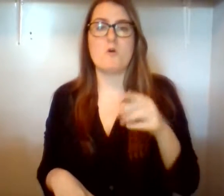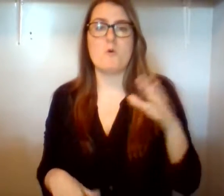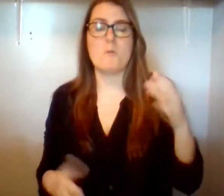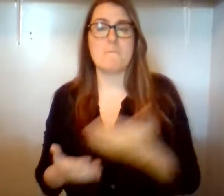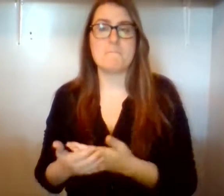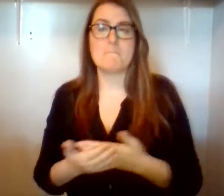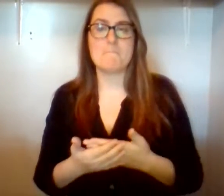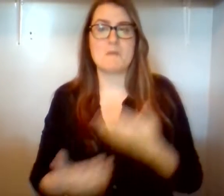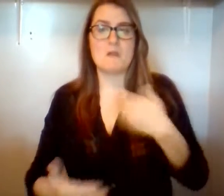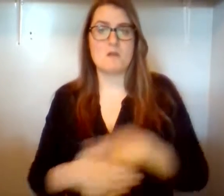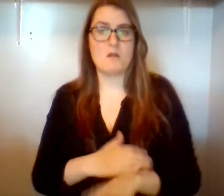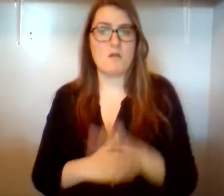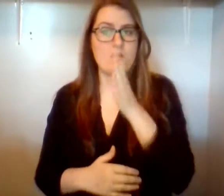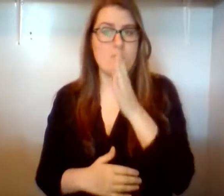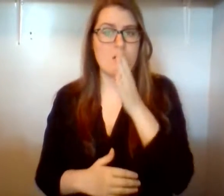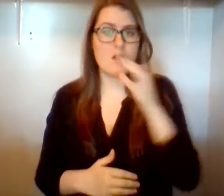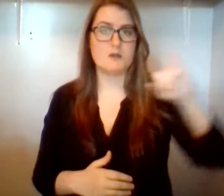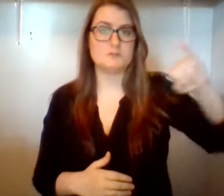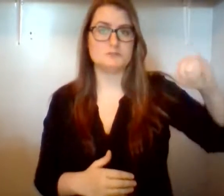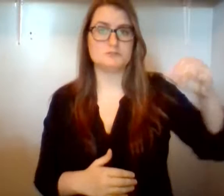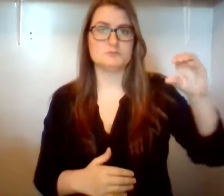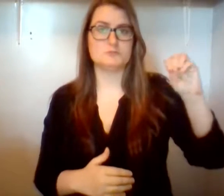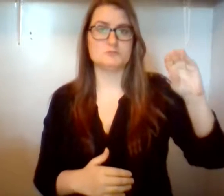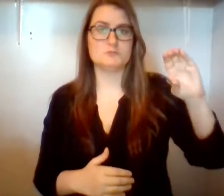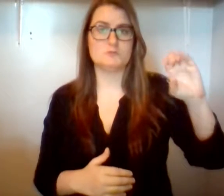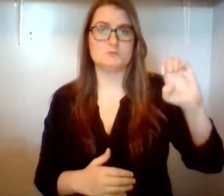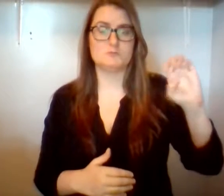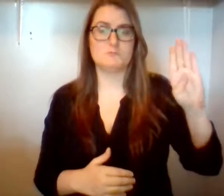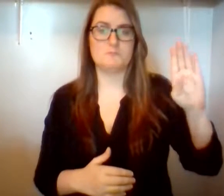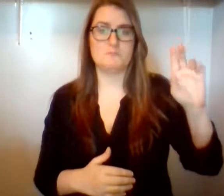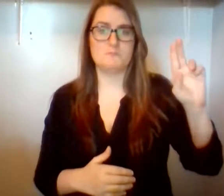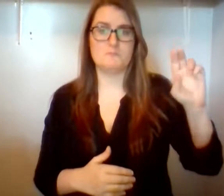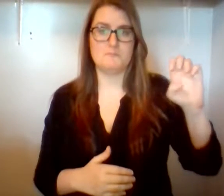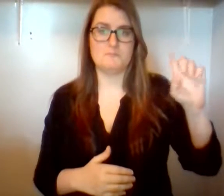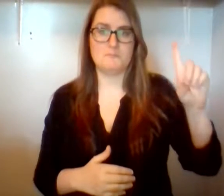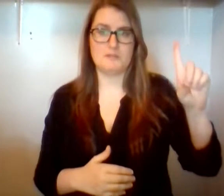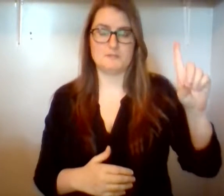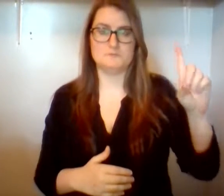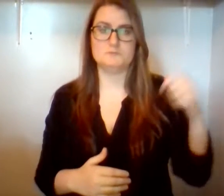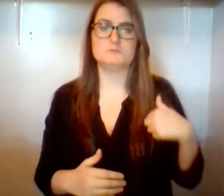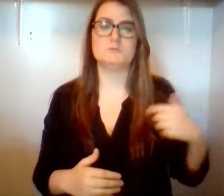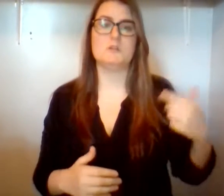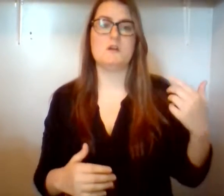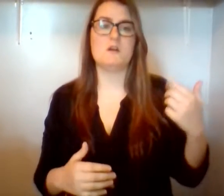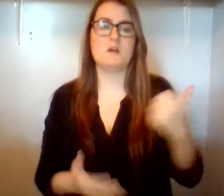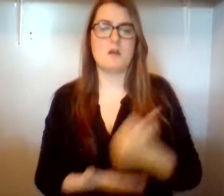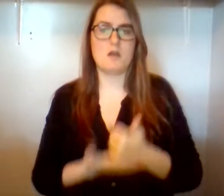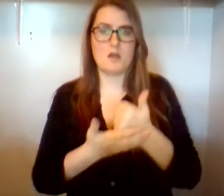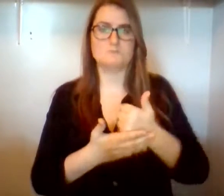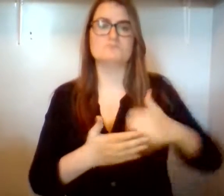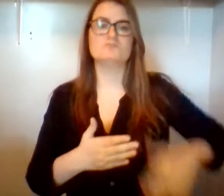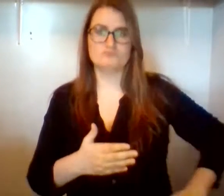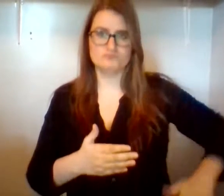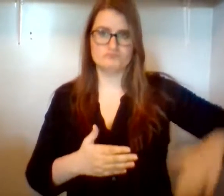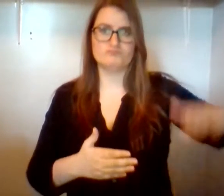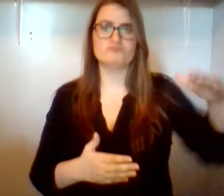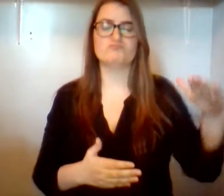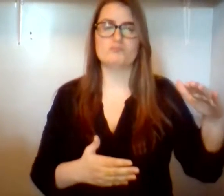when that day came, the princess gave him a new name. She called him Moses. So instead of being brought up as a